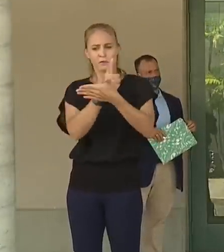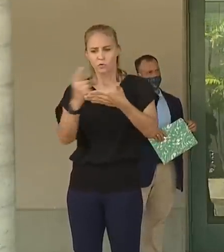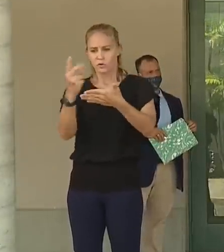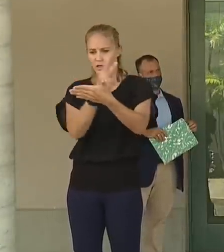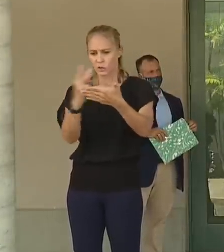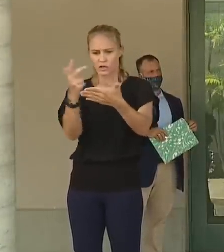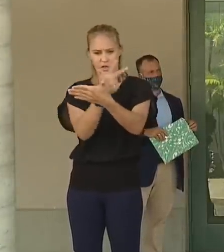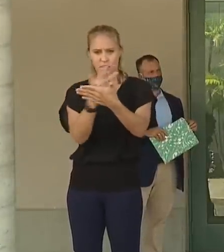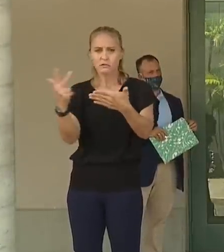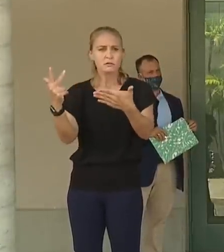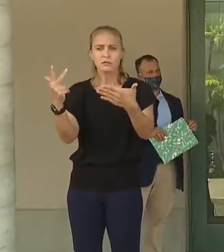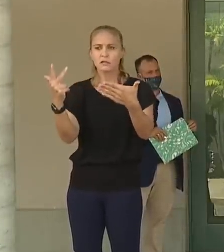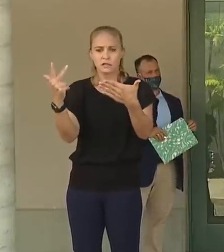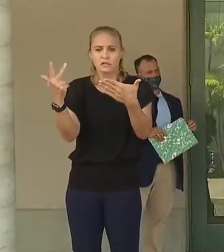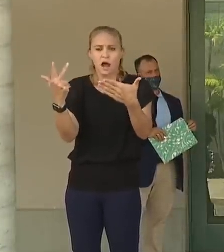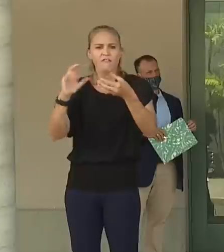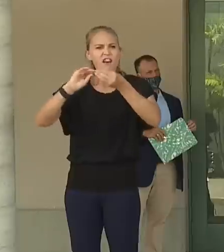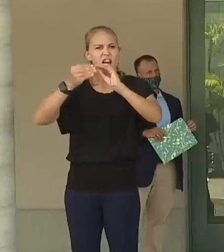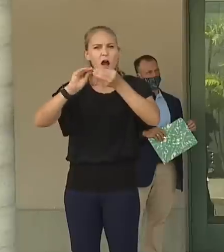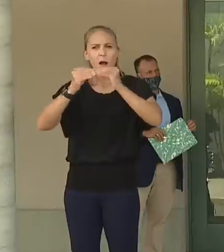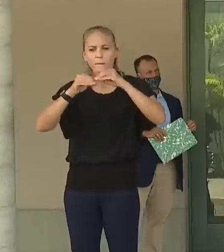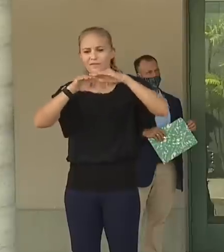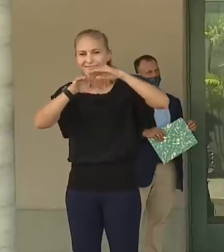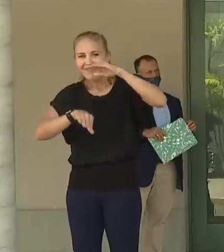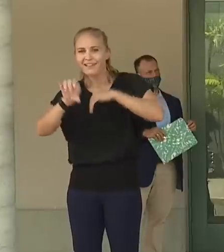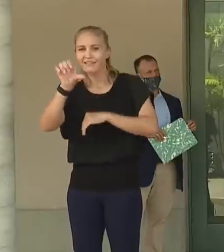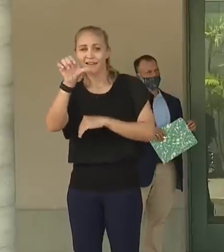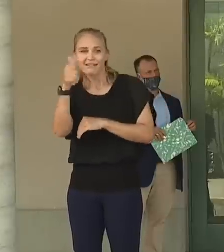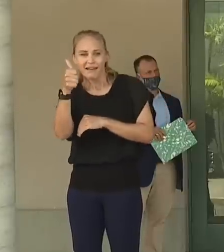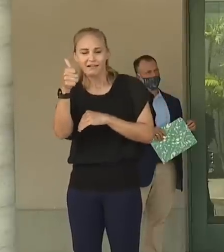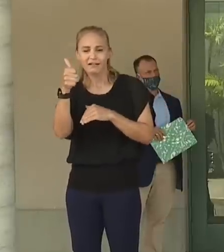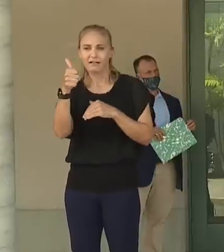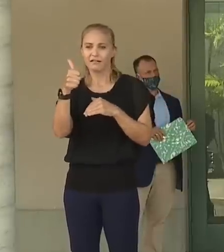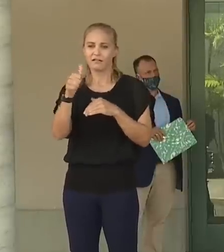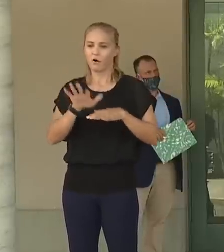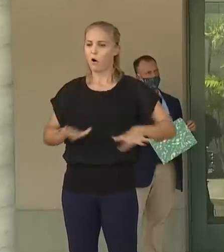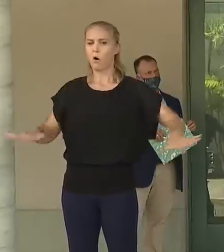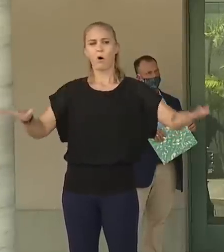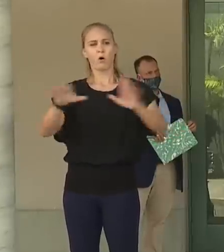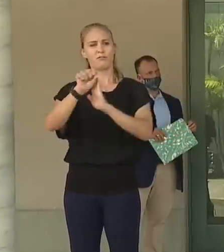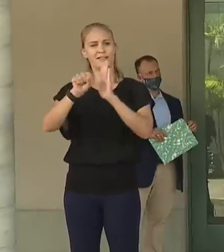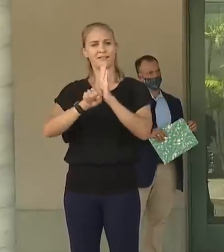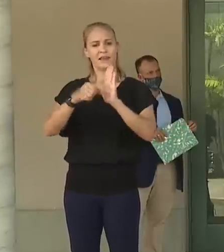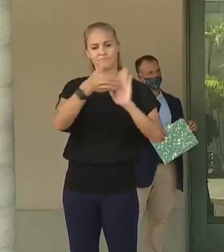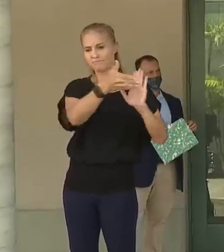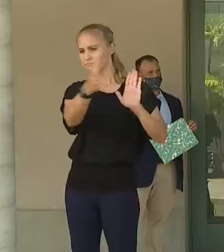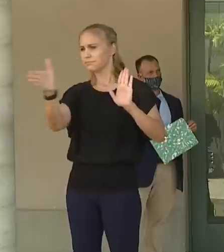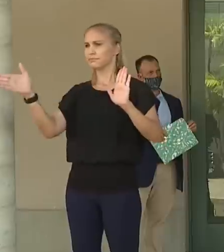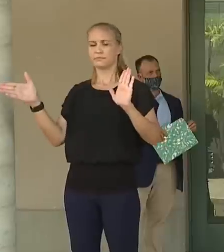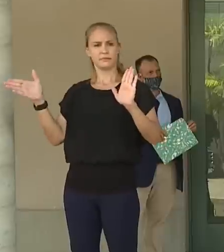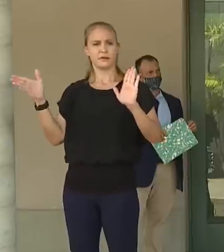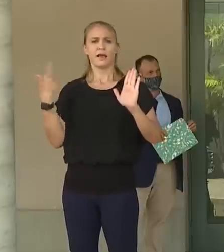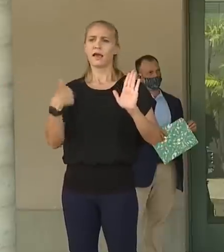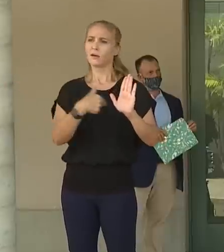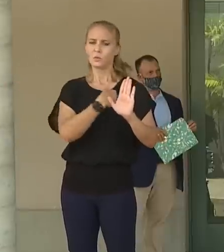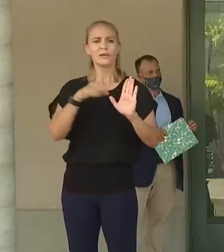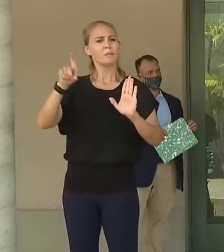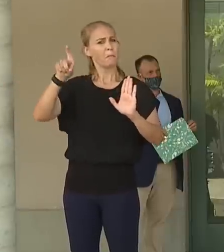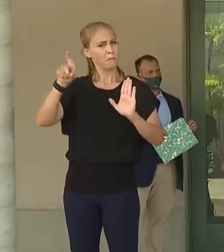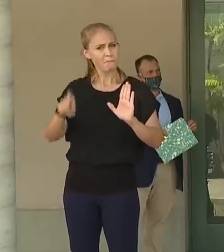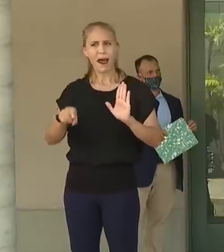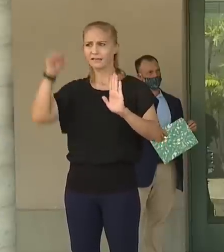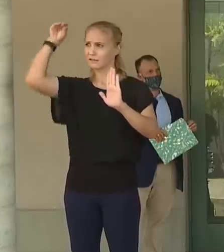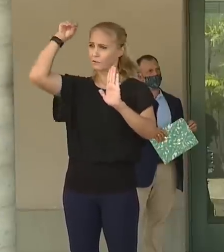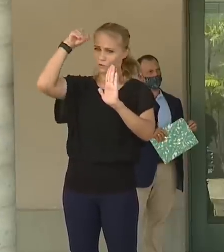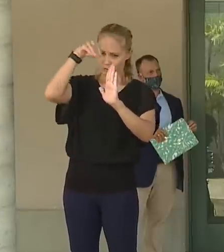weeks of case counts less than 10 all across the state. And we need to get back